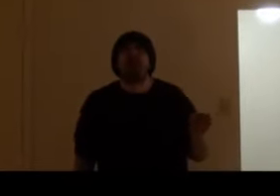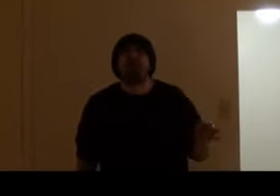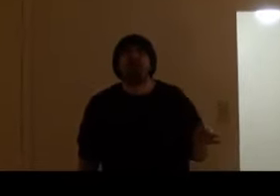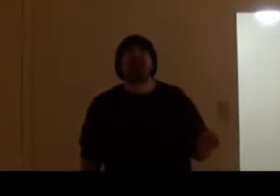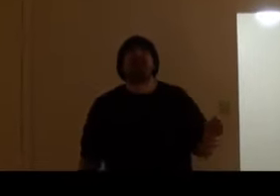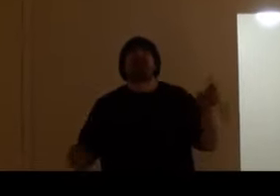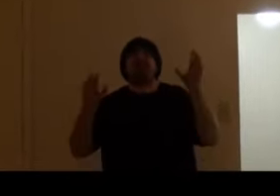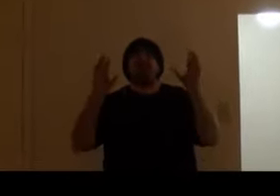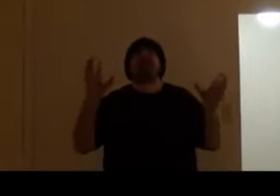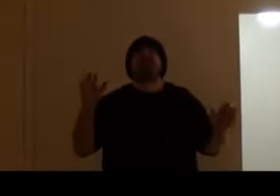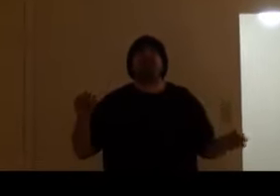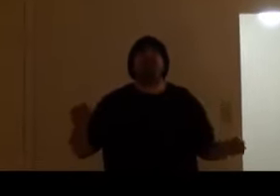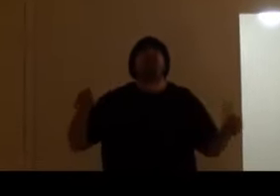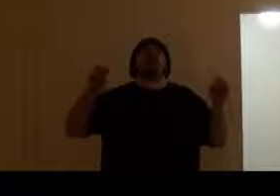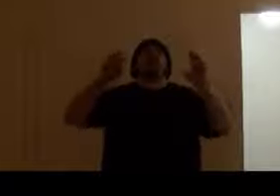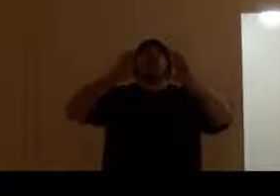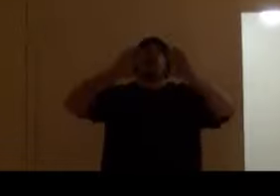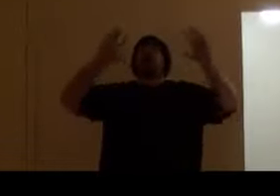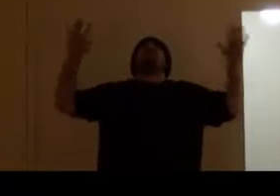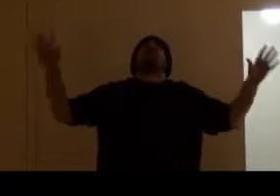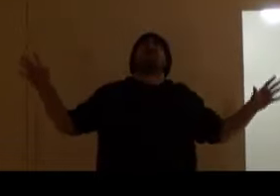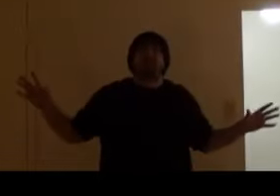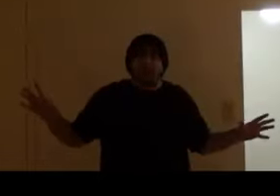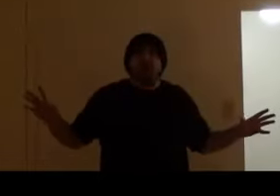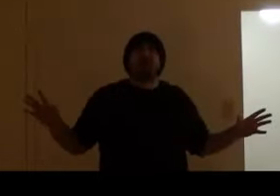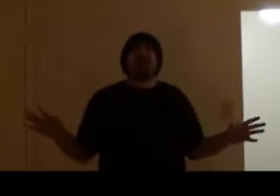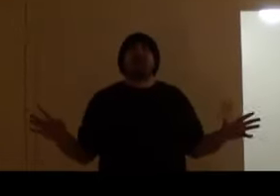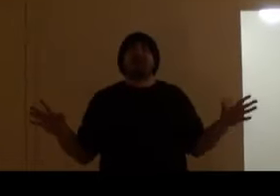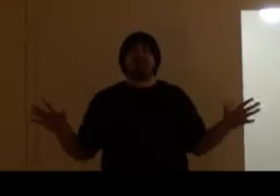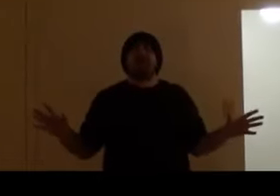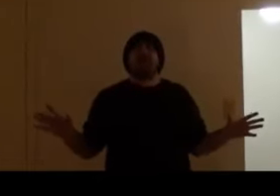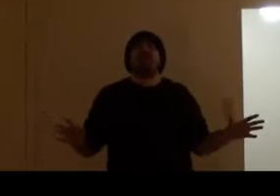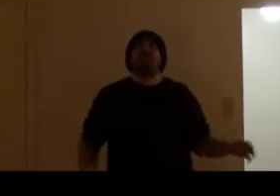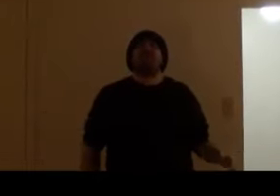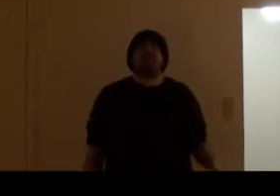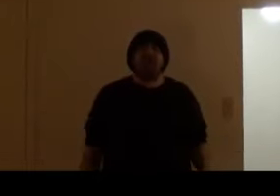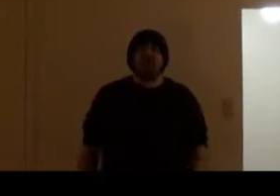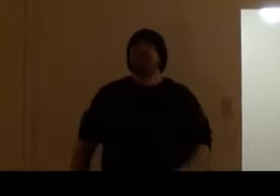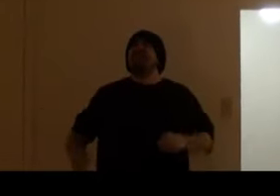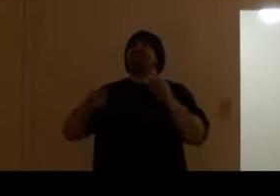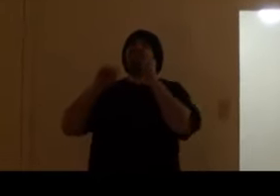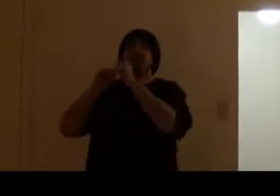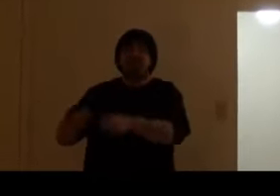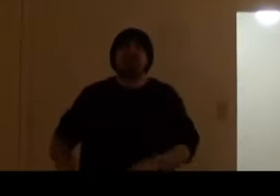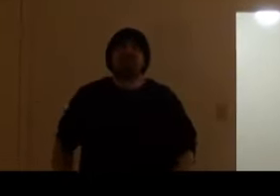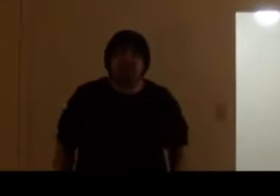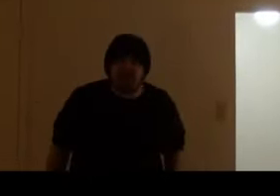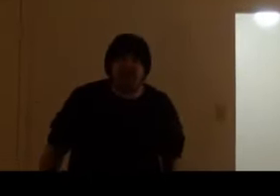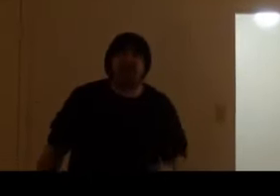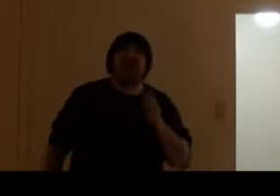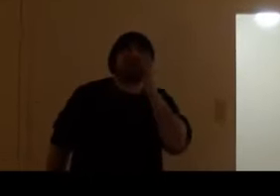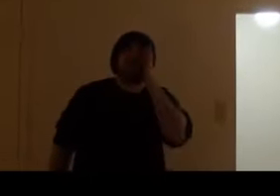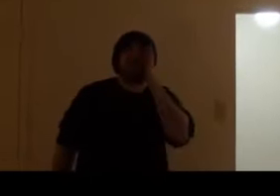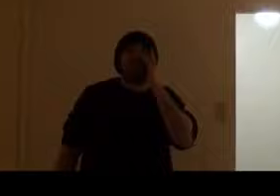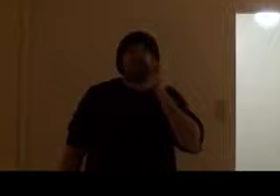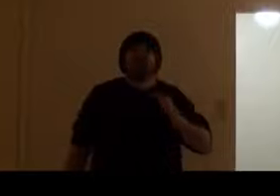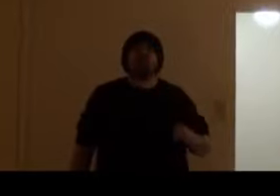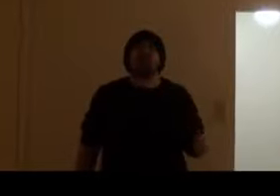we say that Cena hogs the spotlight, shit like this. He buries young talent. We